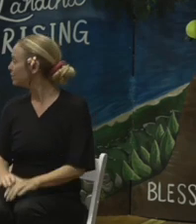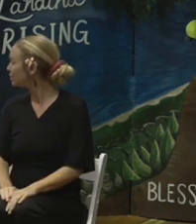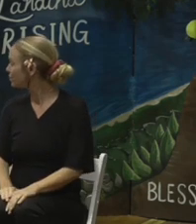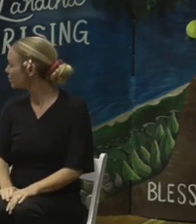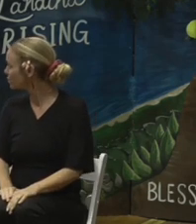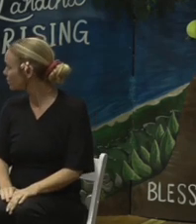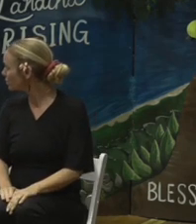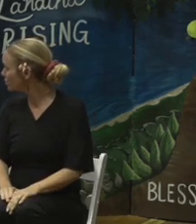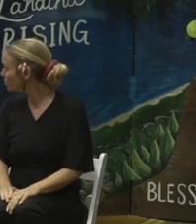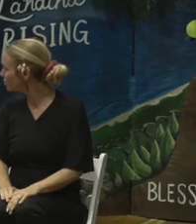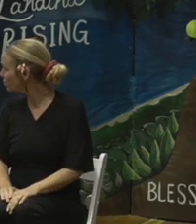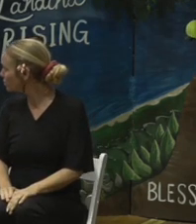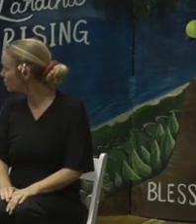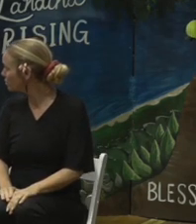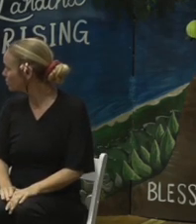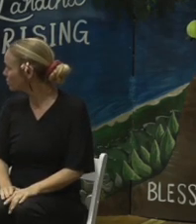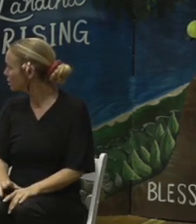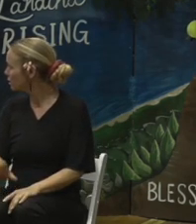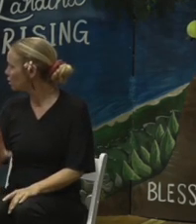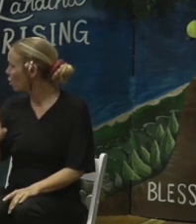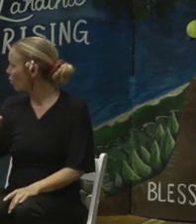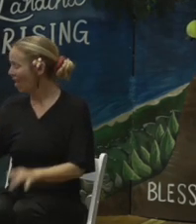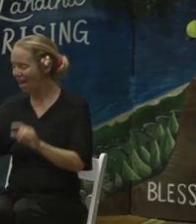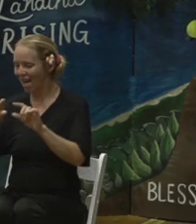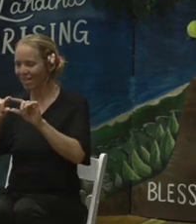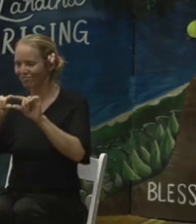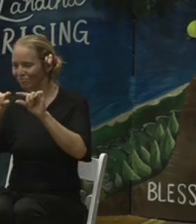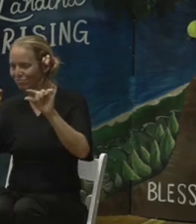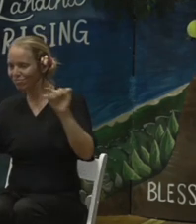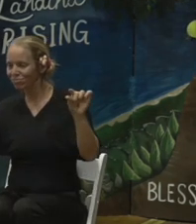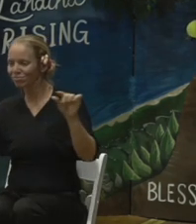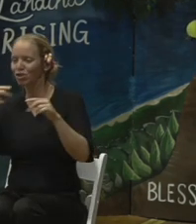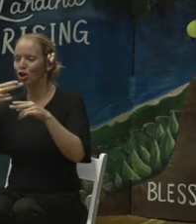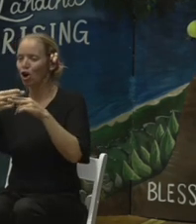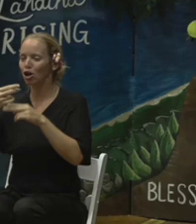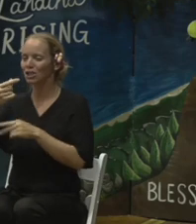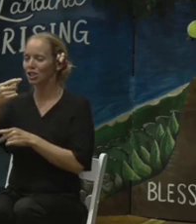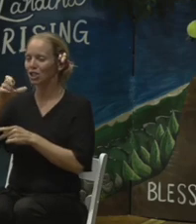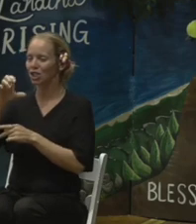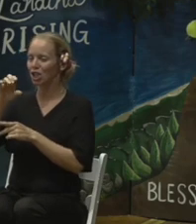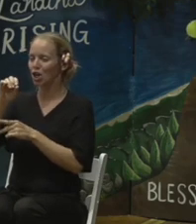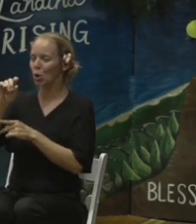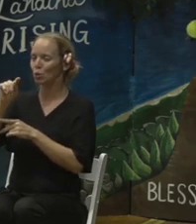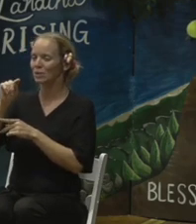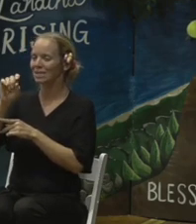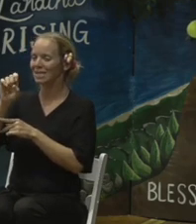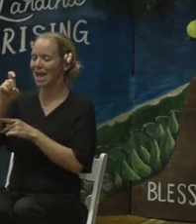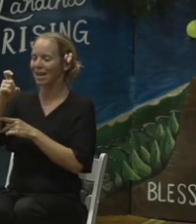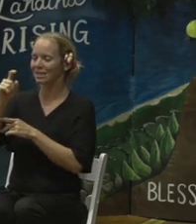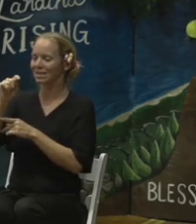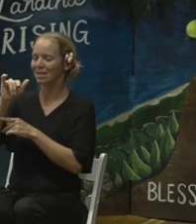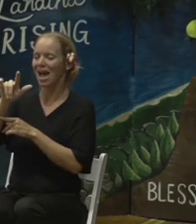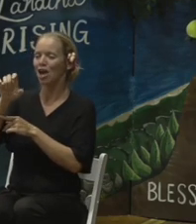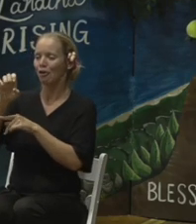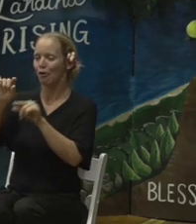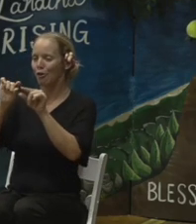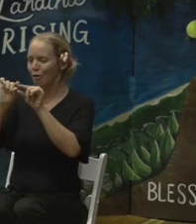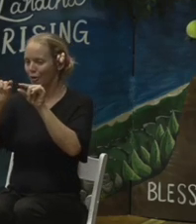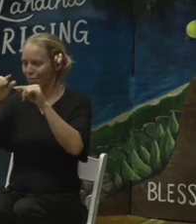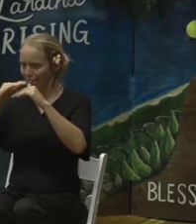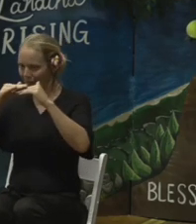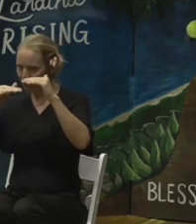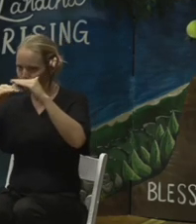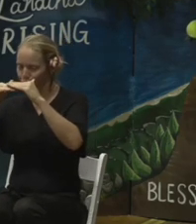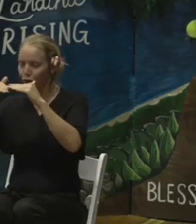Another geotextile liner here. You have one foot of sand. The